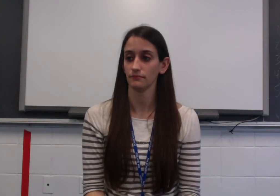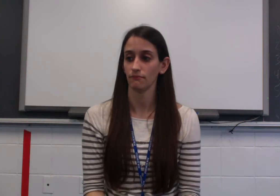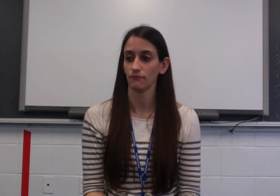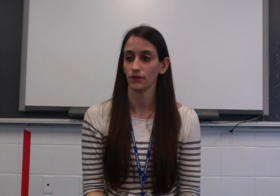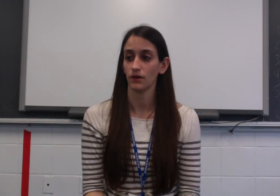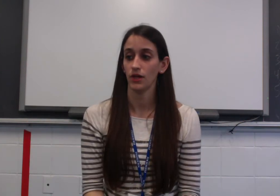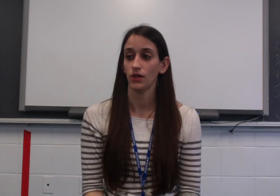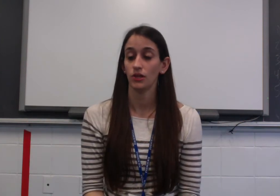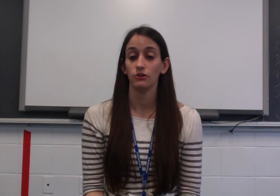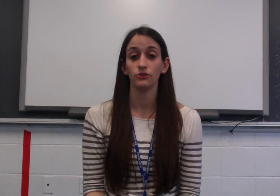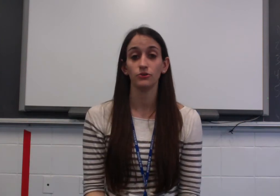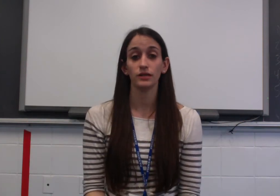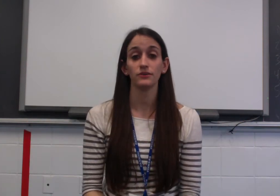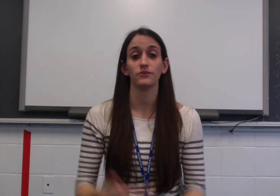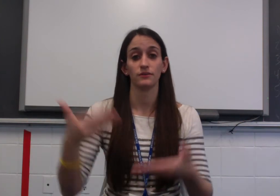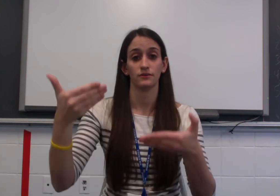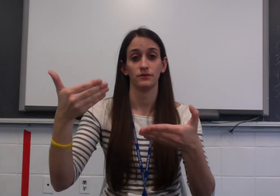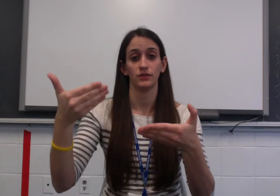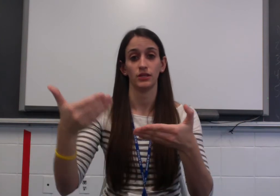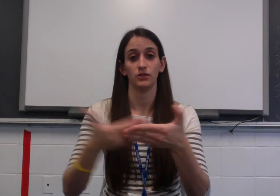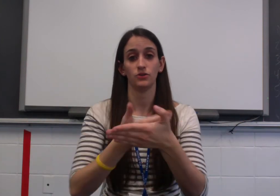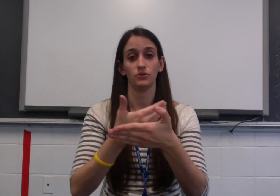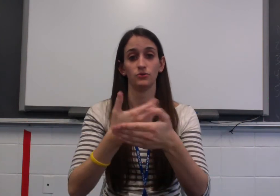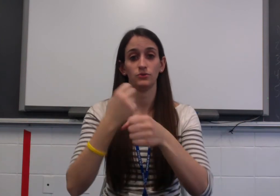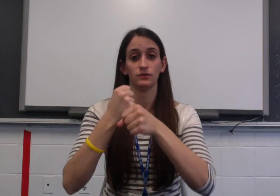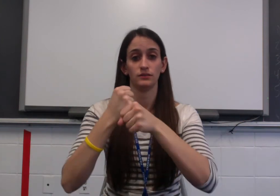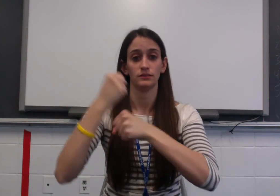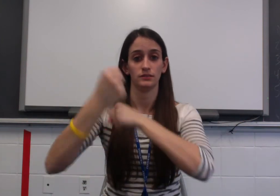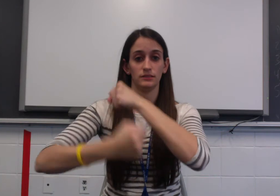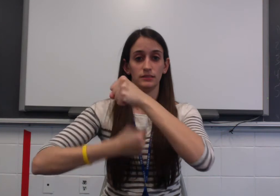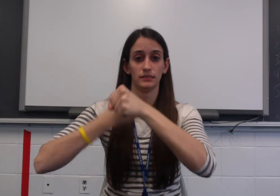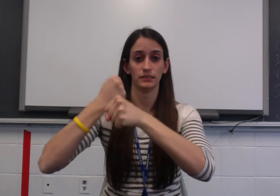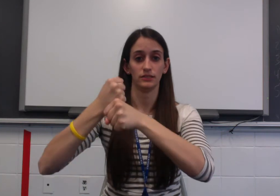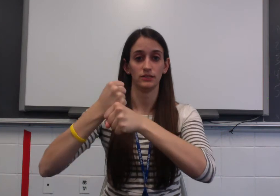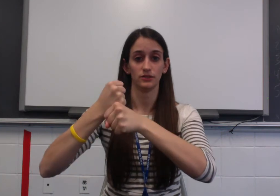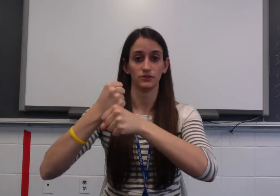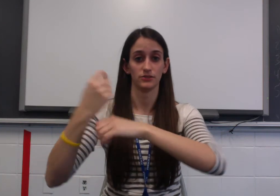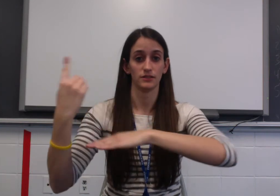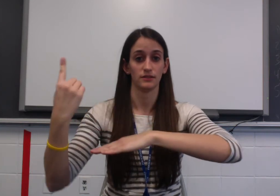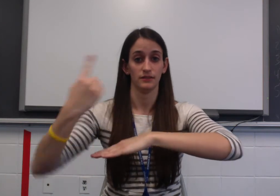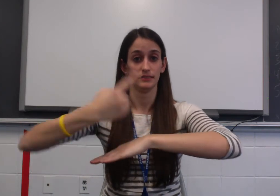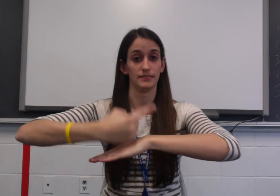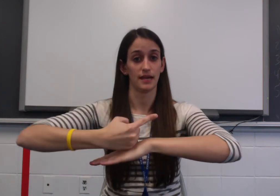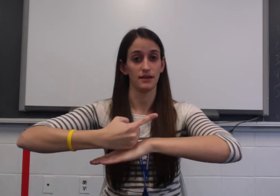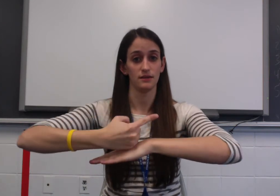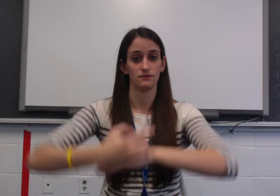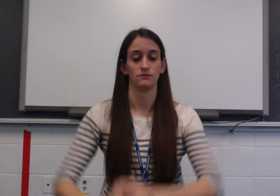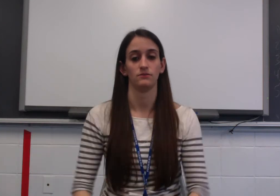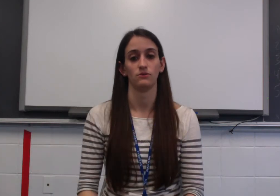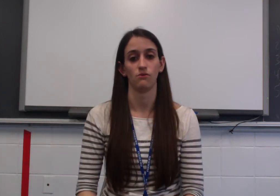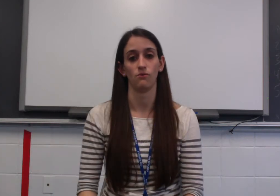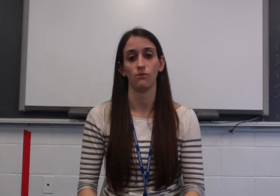New Year's Day Year's Day or